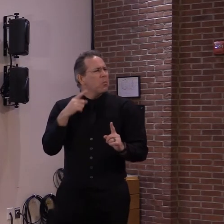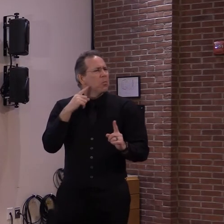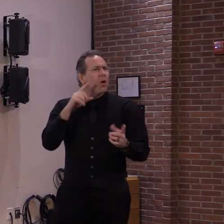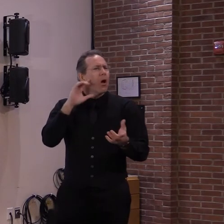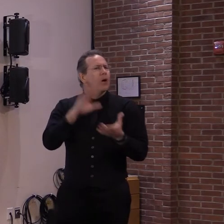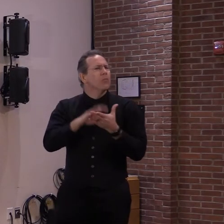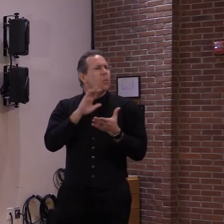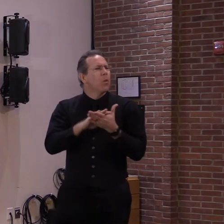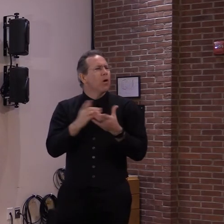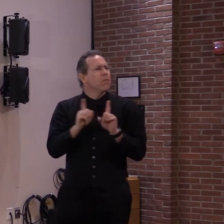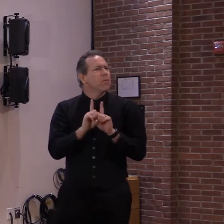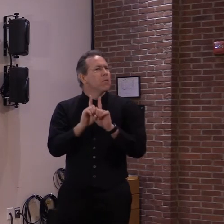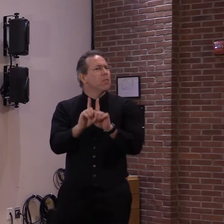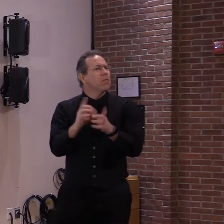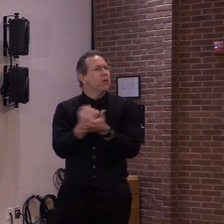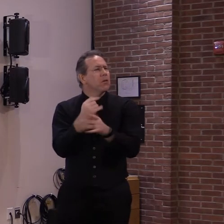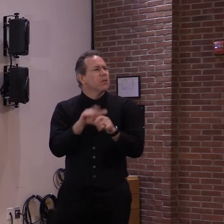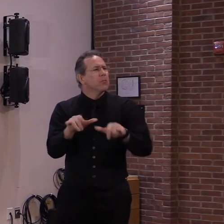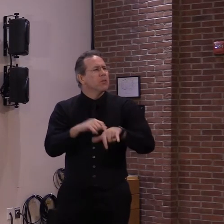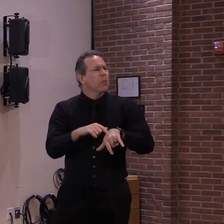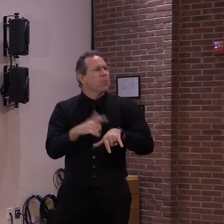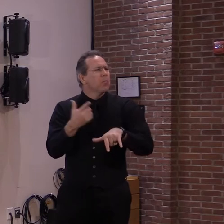will, will be allowed for that.